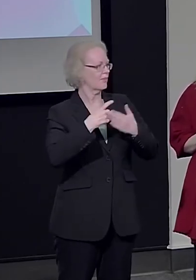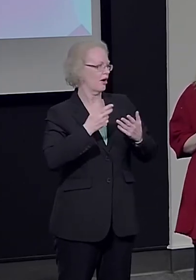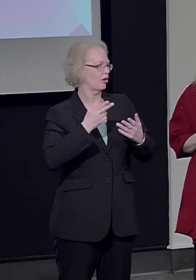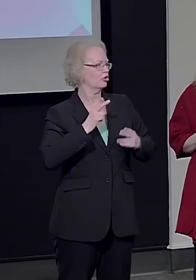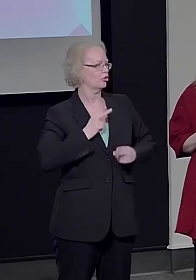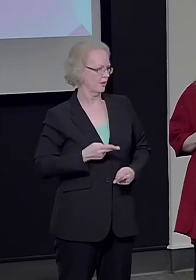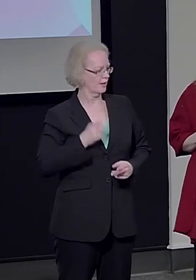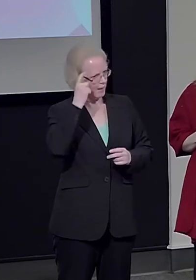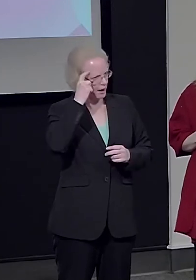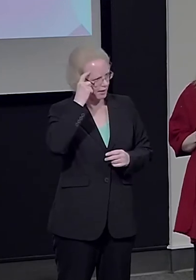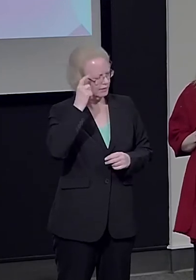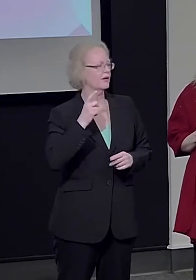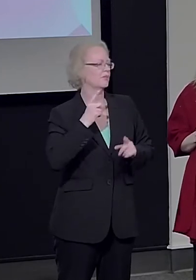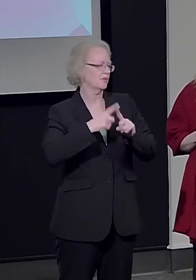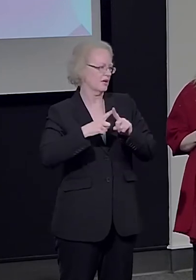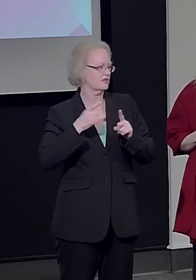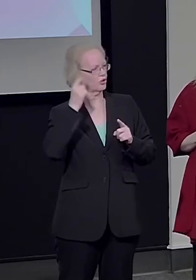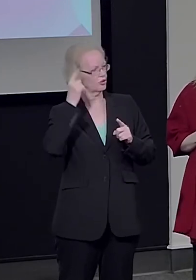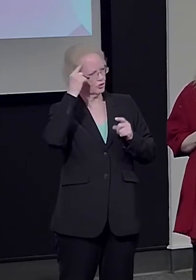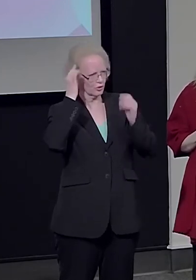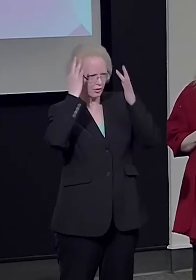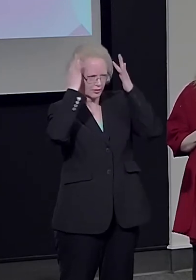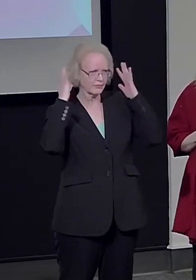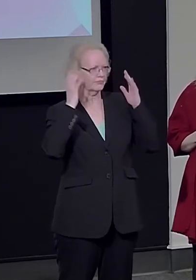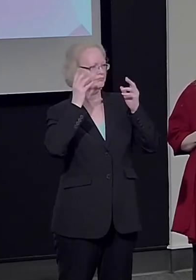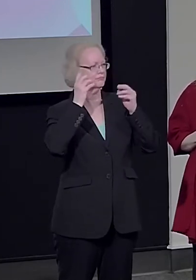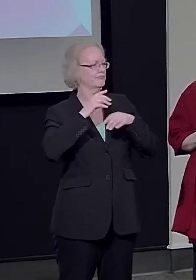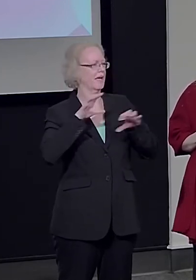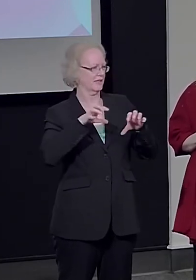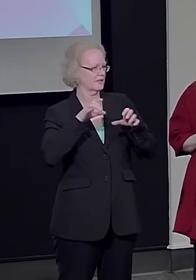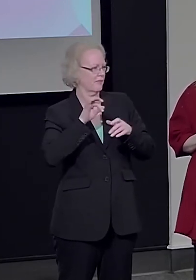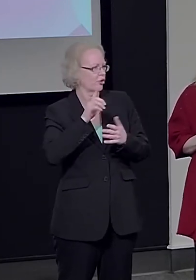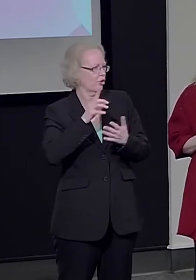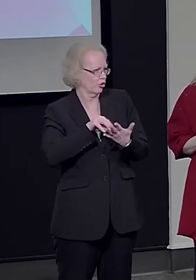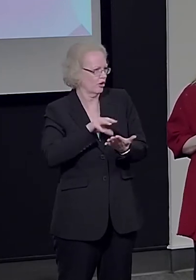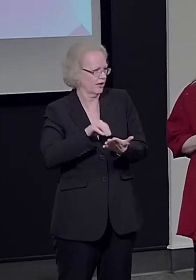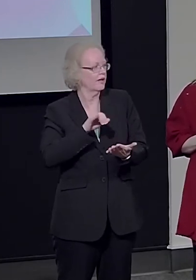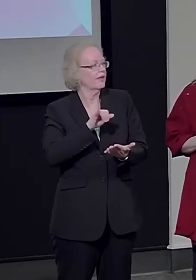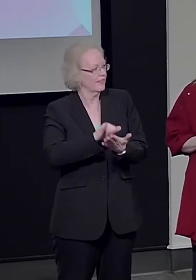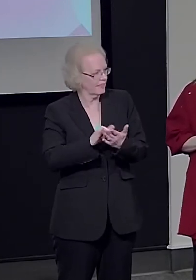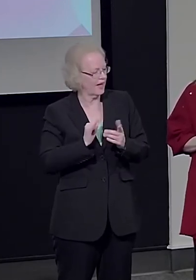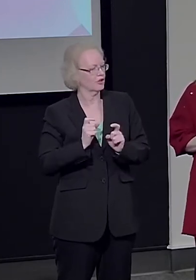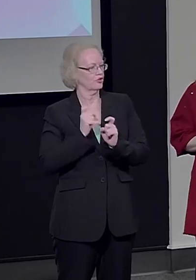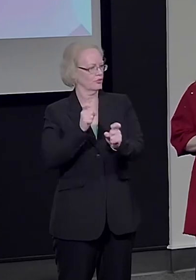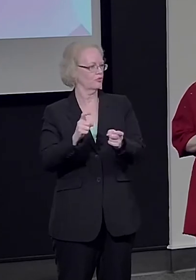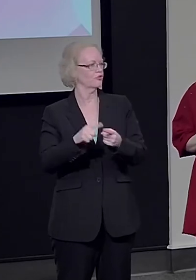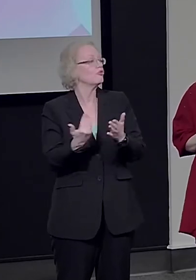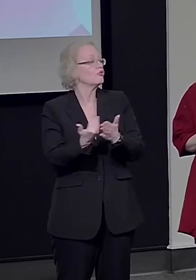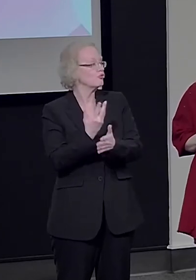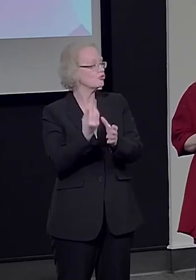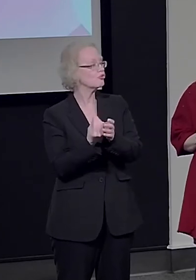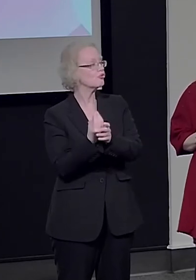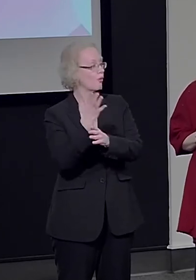the neuromechanisms of learning, thus contributing to the new and growing field of educational neuroscience.